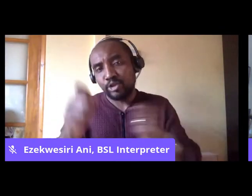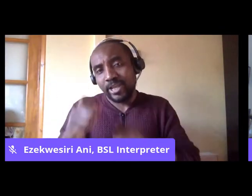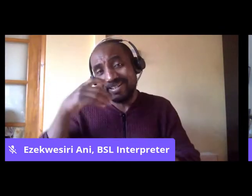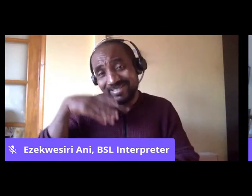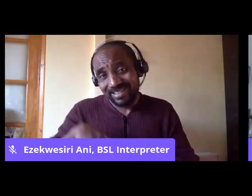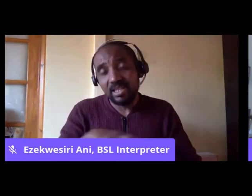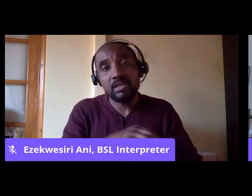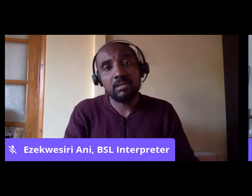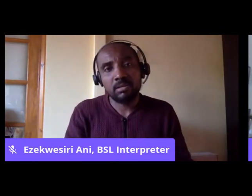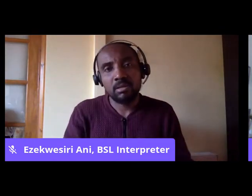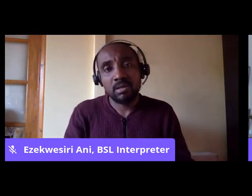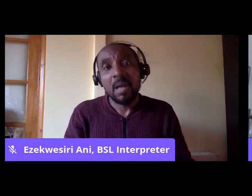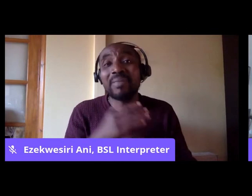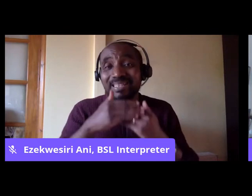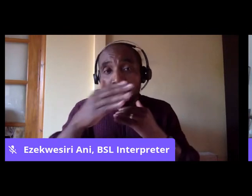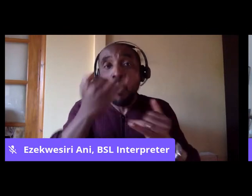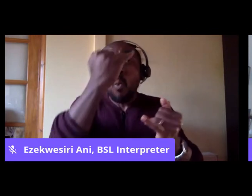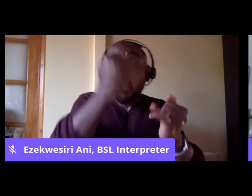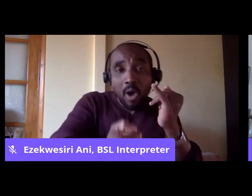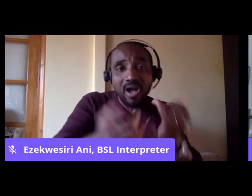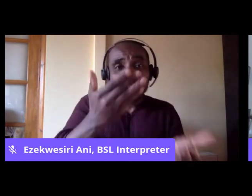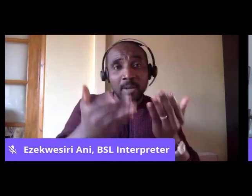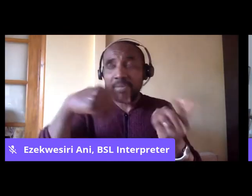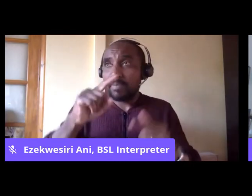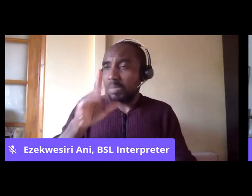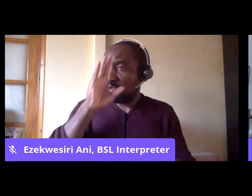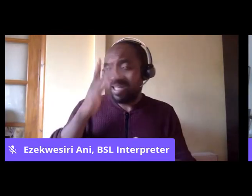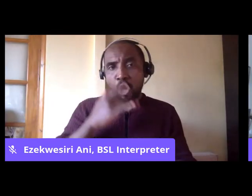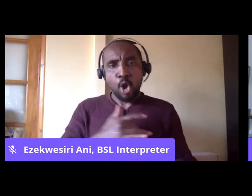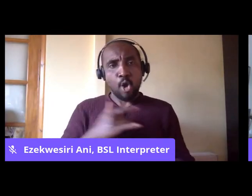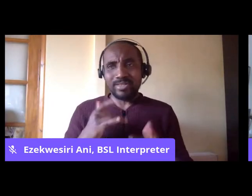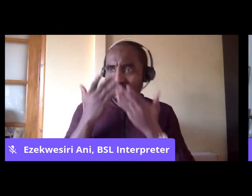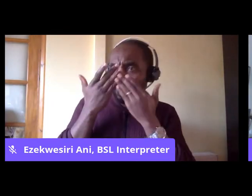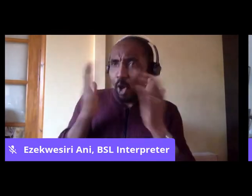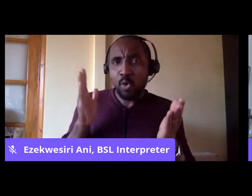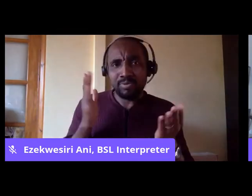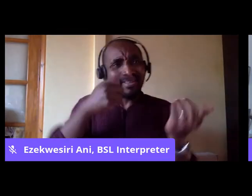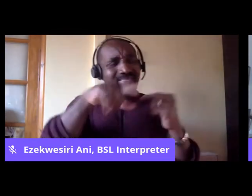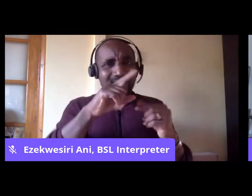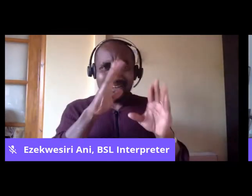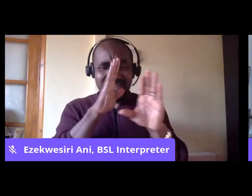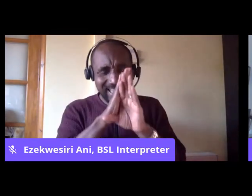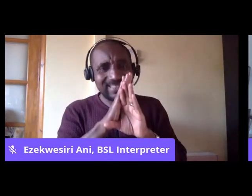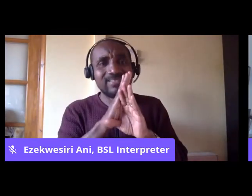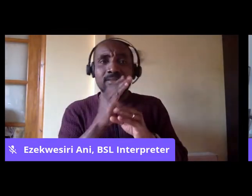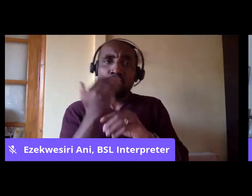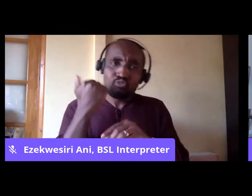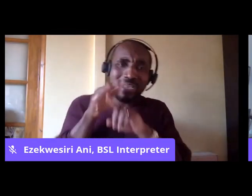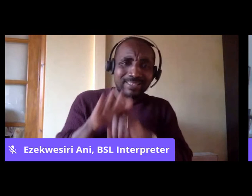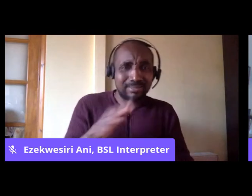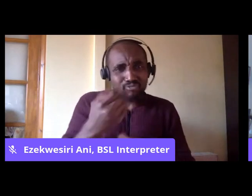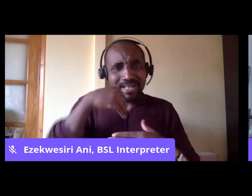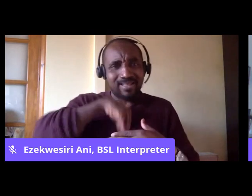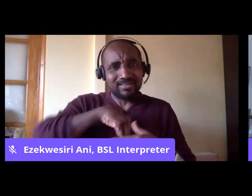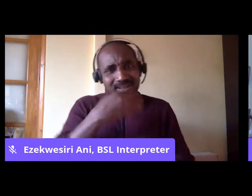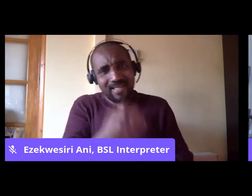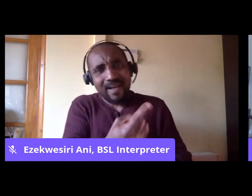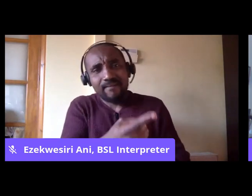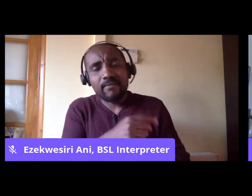more insidious than the people who are up front and openly racist. And the other thing that it,